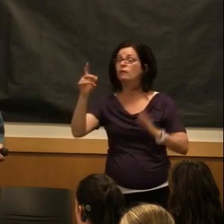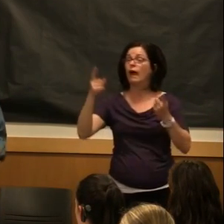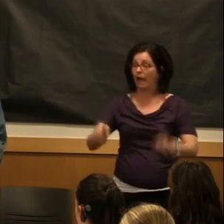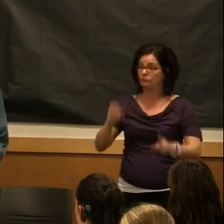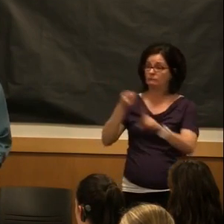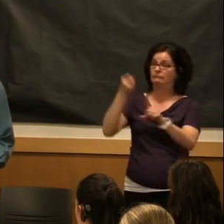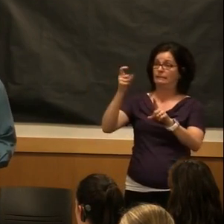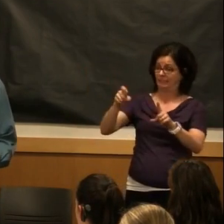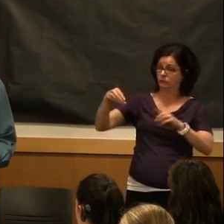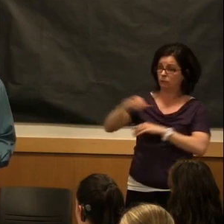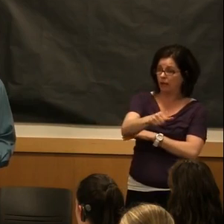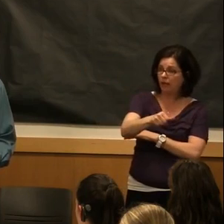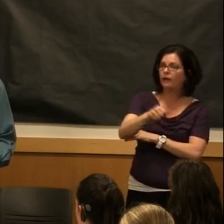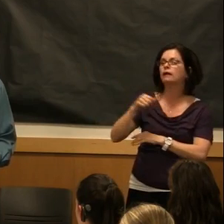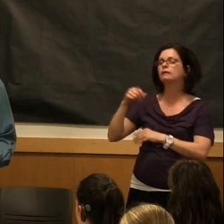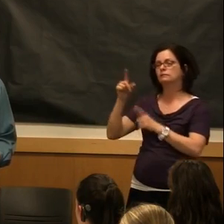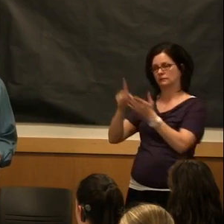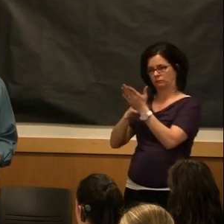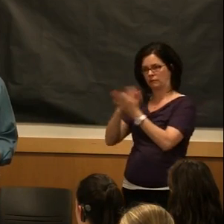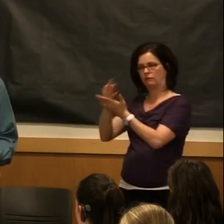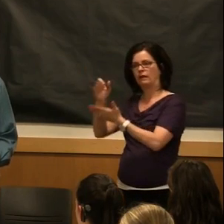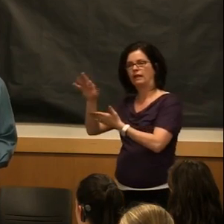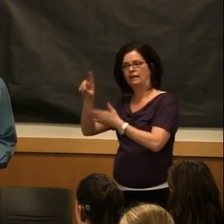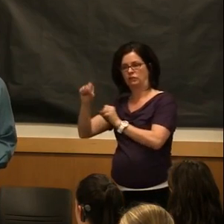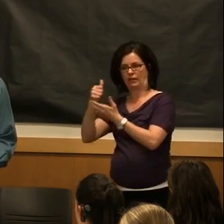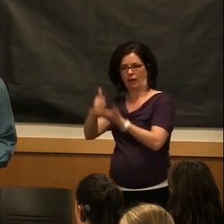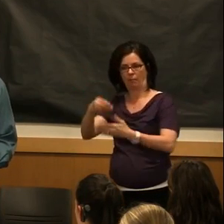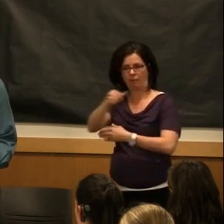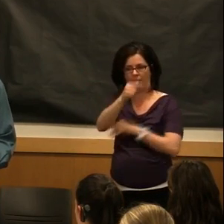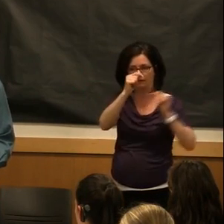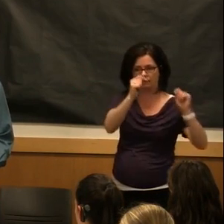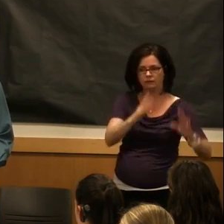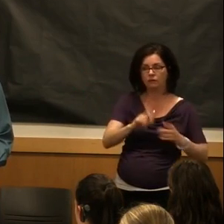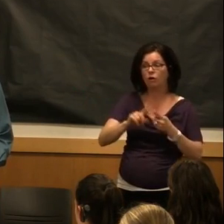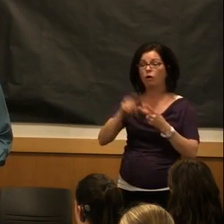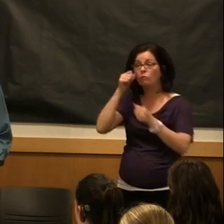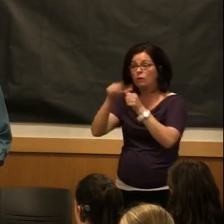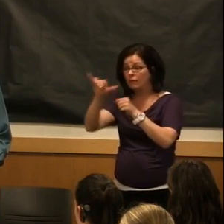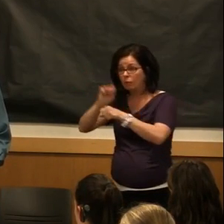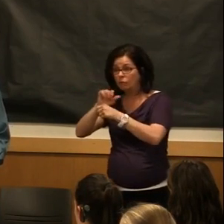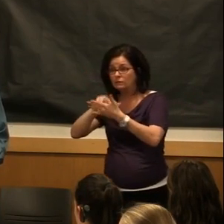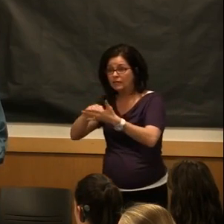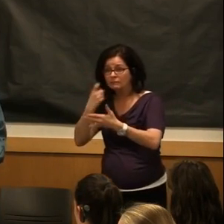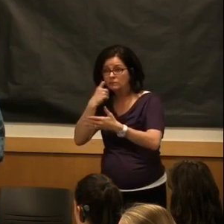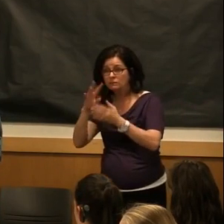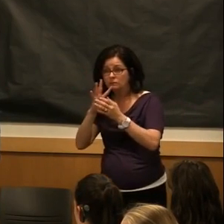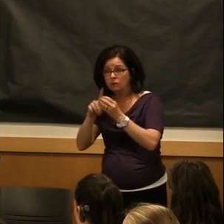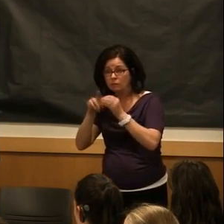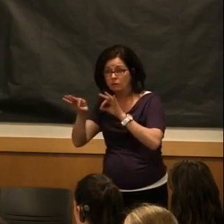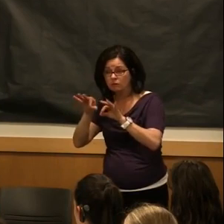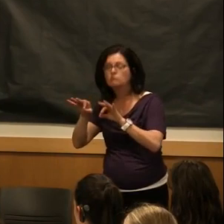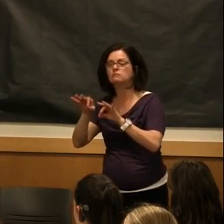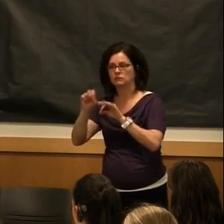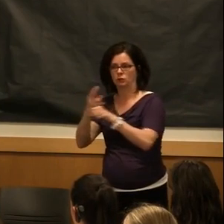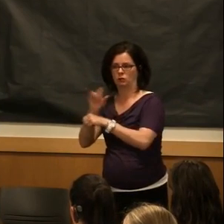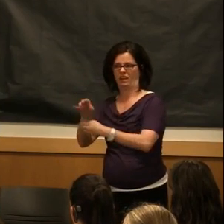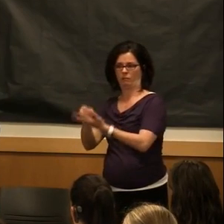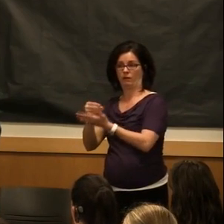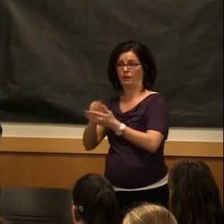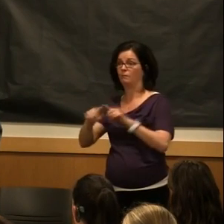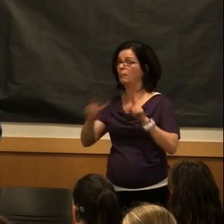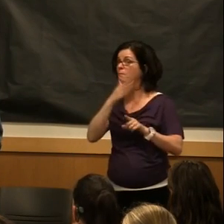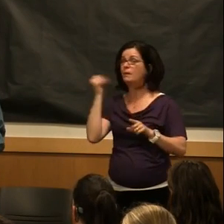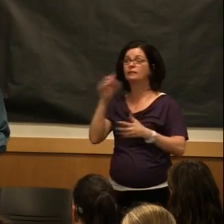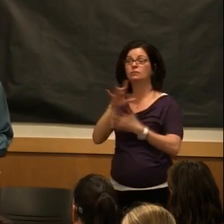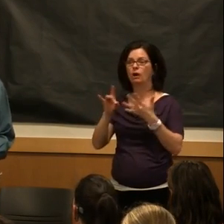for it, sometimes you can get it paid for through financial aid. Sometimes you can use that work study money to pay for tutors, but the best option is to look for free